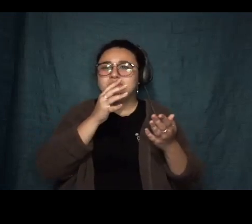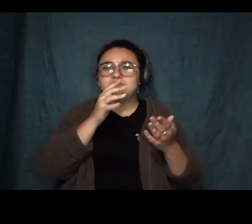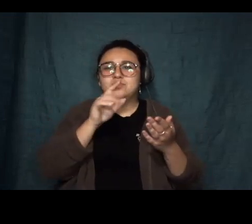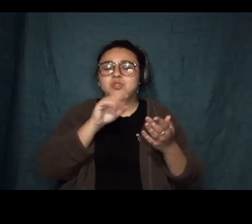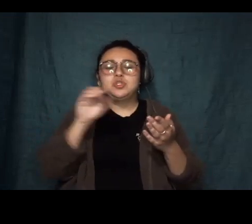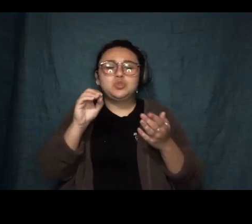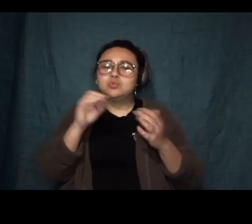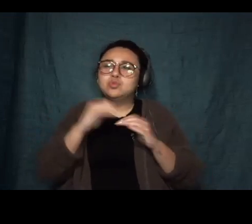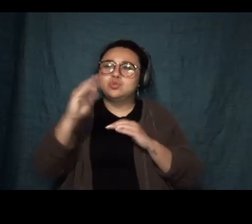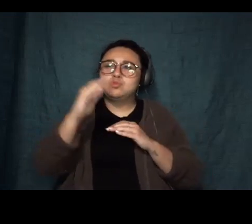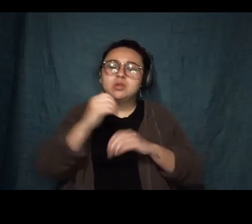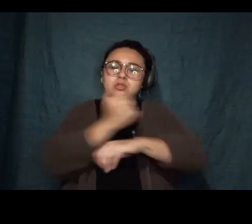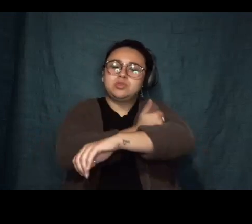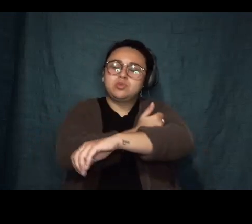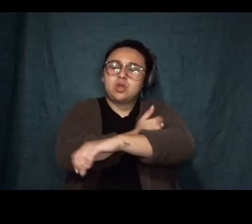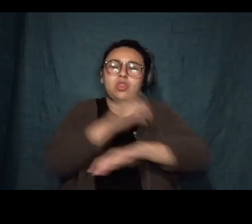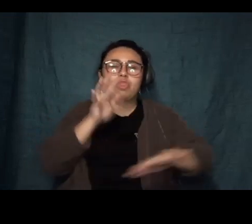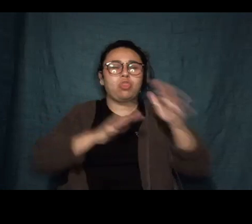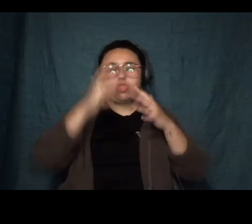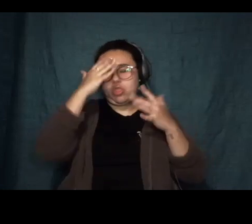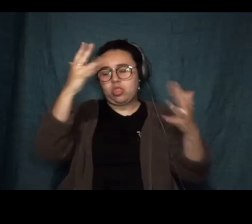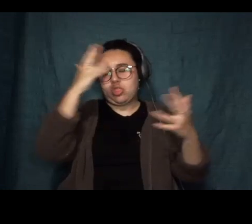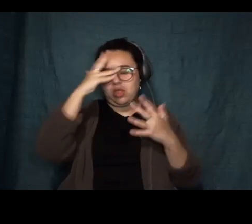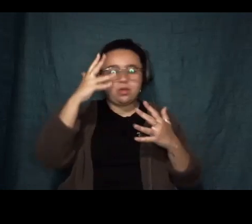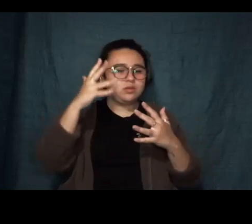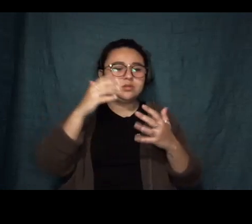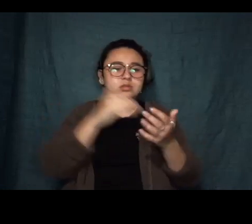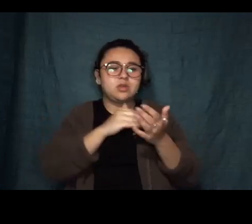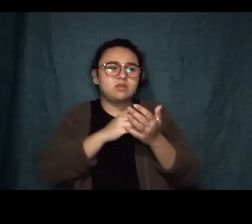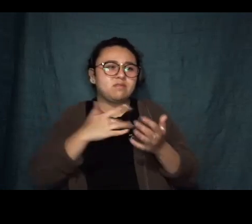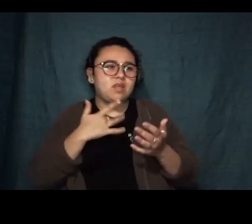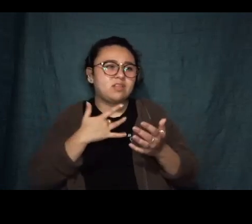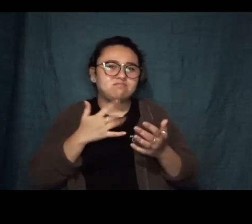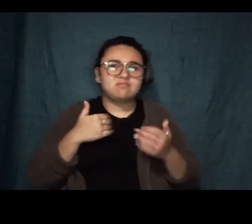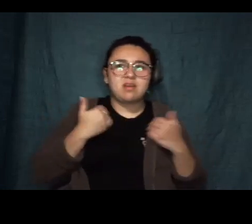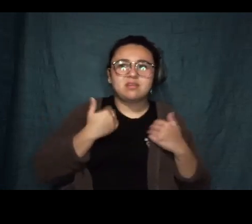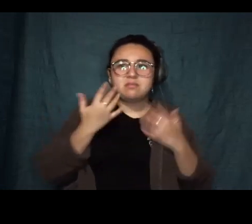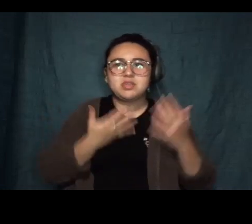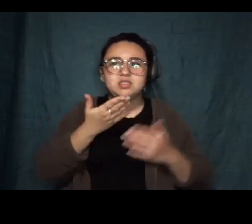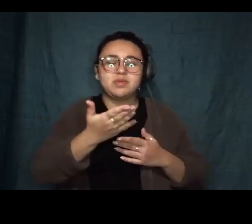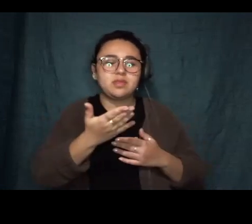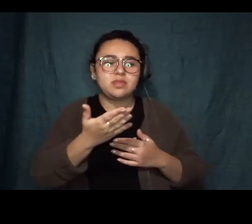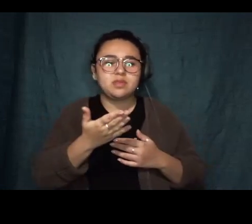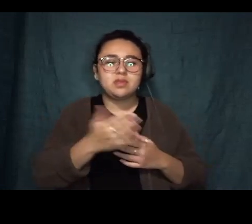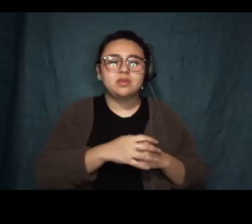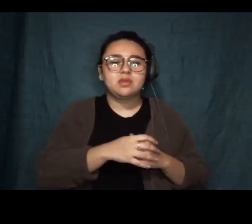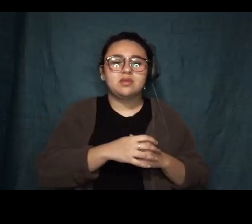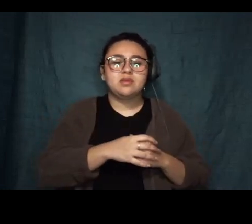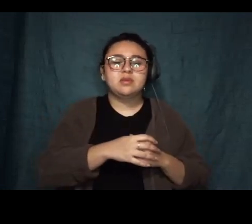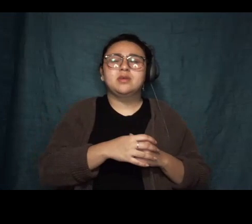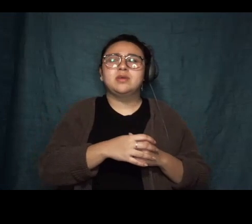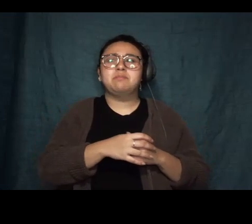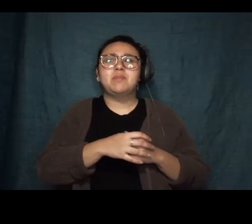and the doctor was young and seemed embarrassed to be there, which was fair, Lyssa supposed. She too had stopped acting like this moment was anything but private.